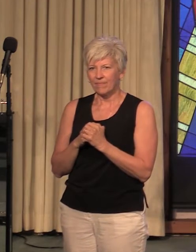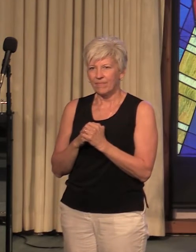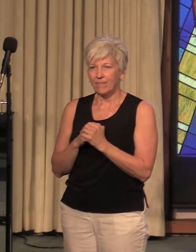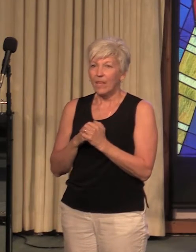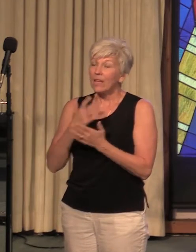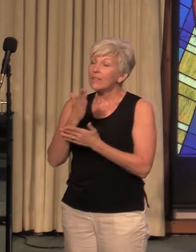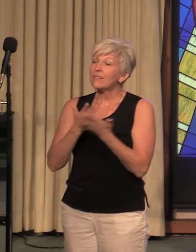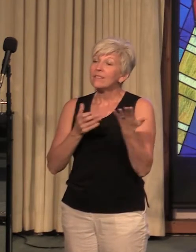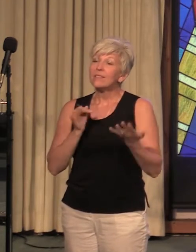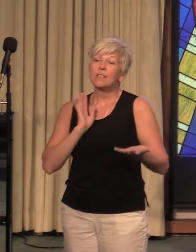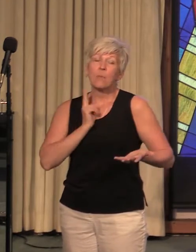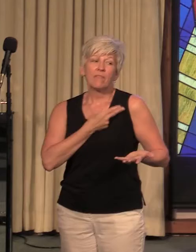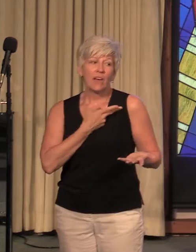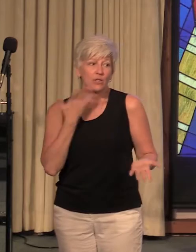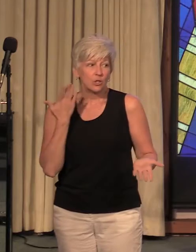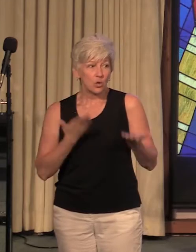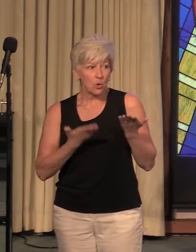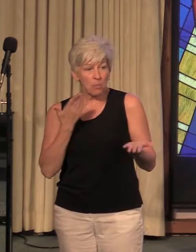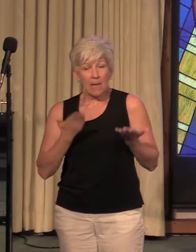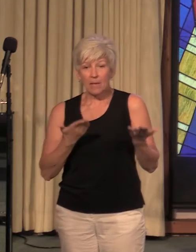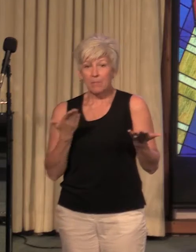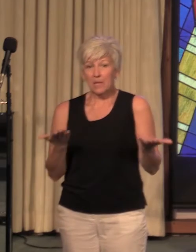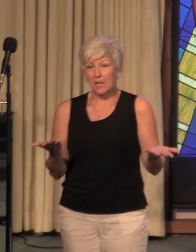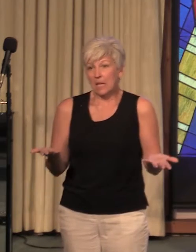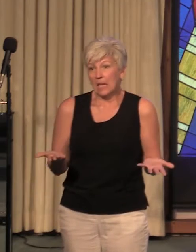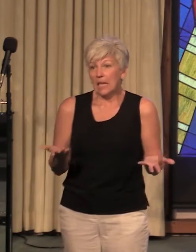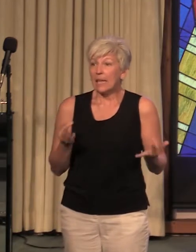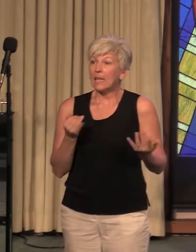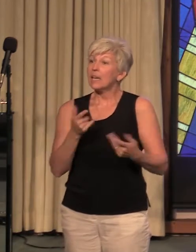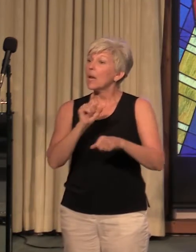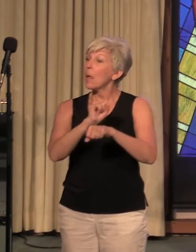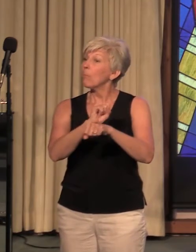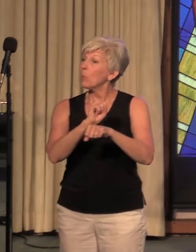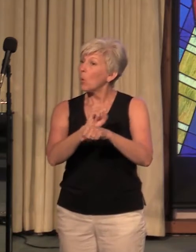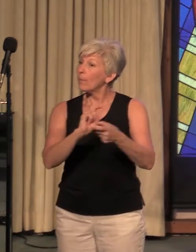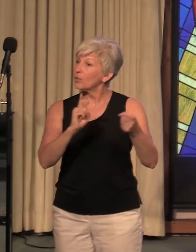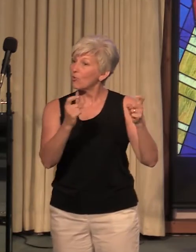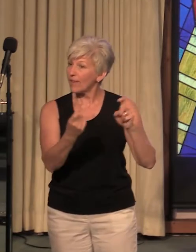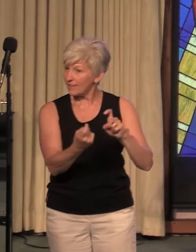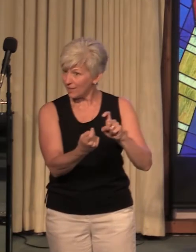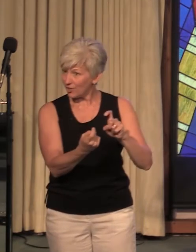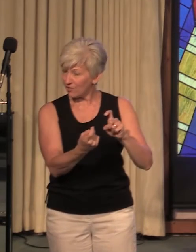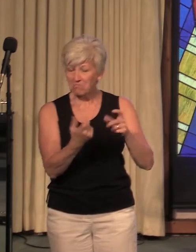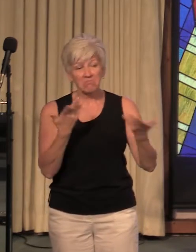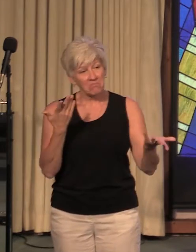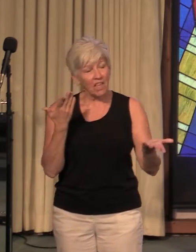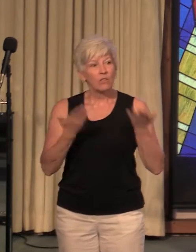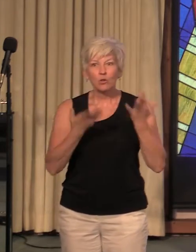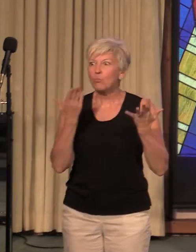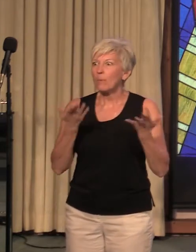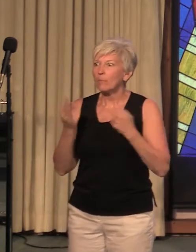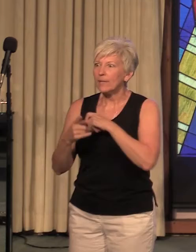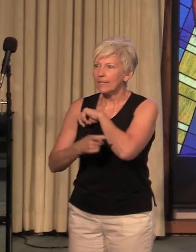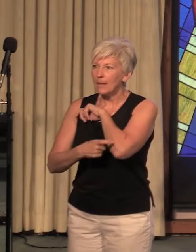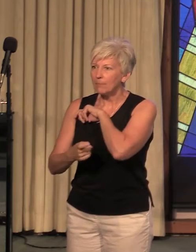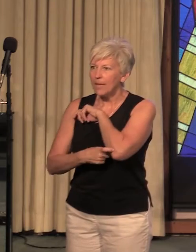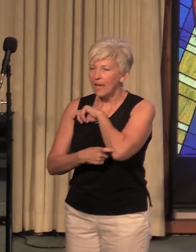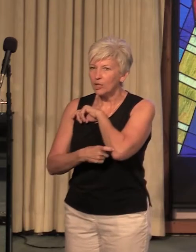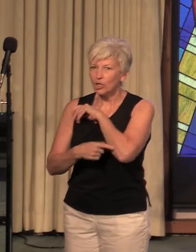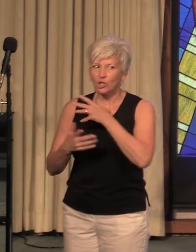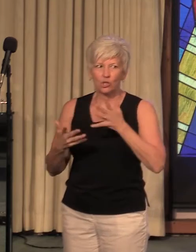Some of us who may be in an employment transition, you know, there's probably a temptation to